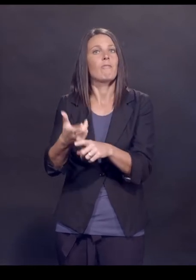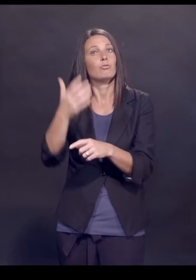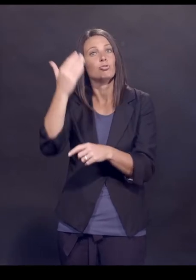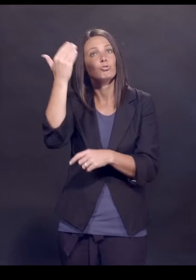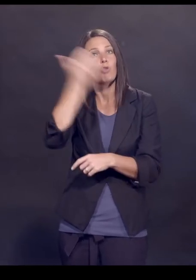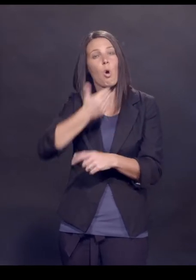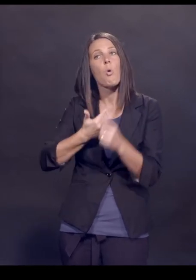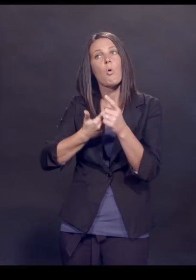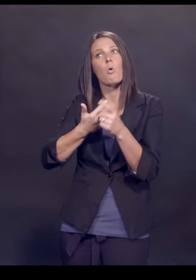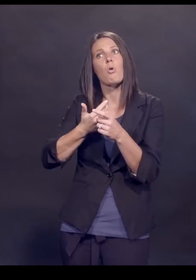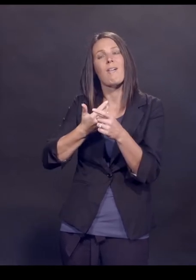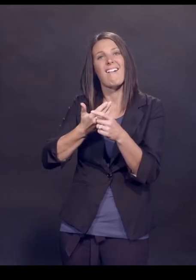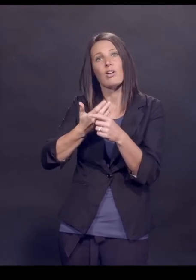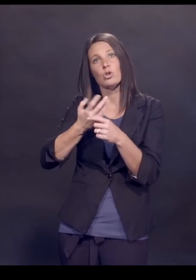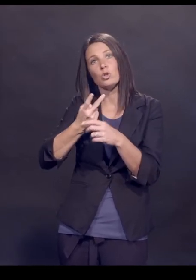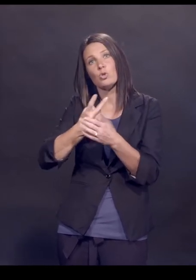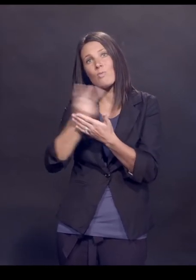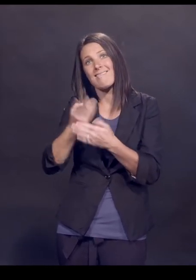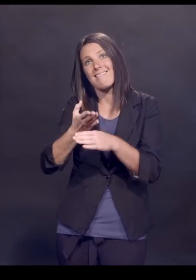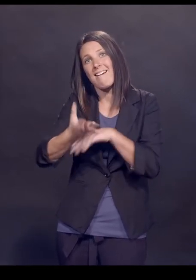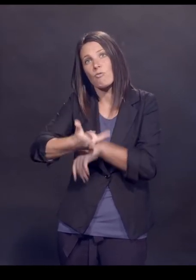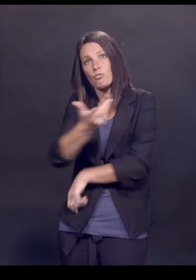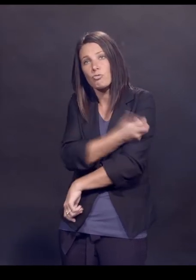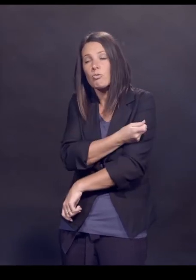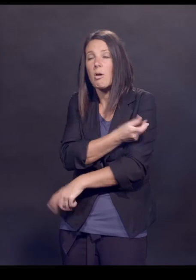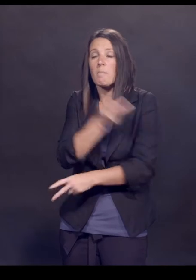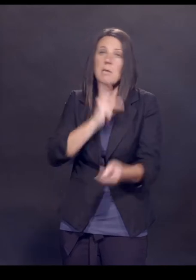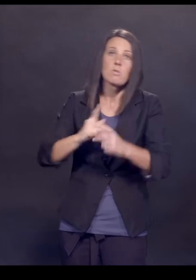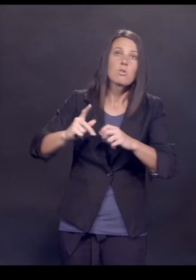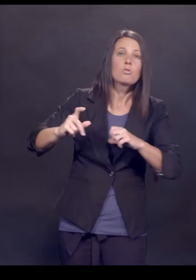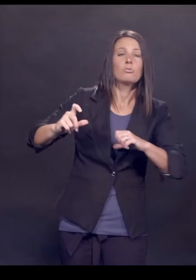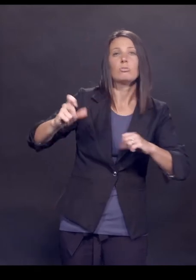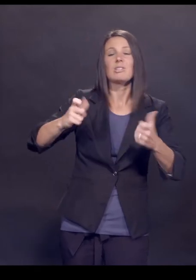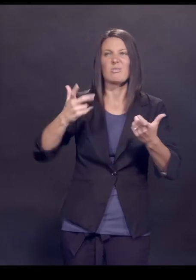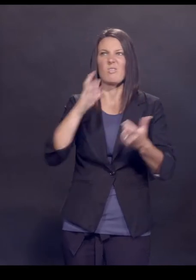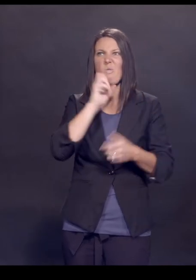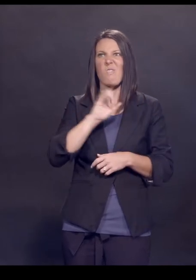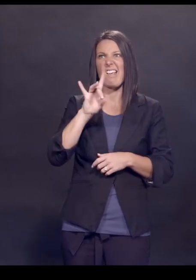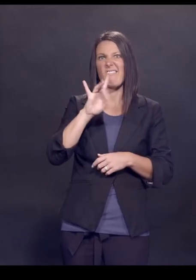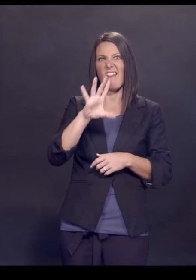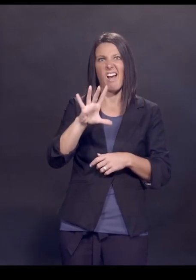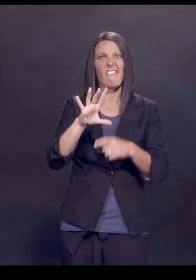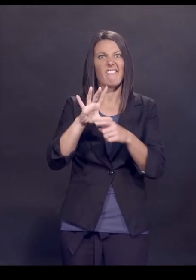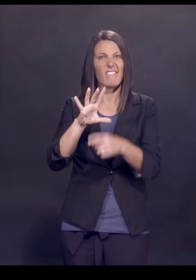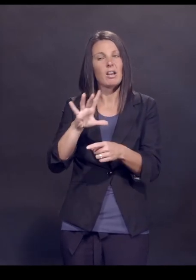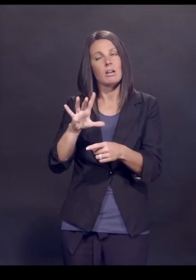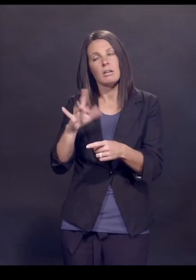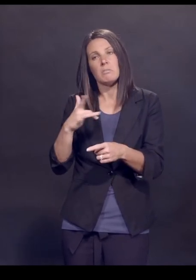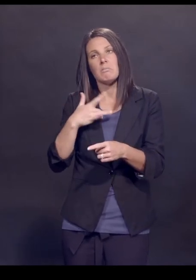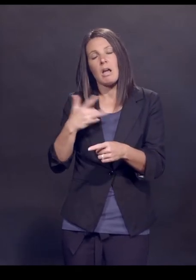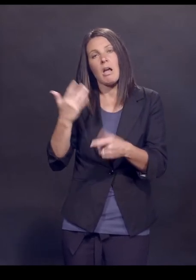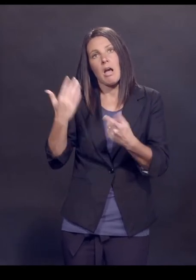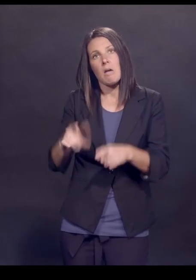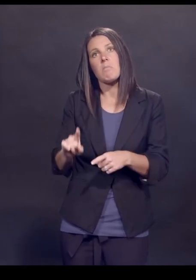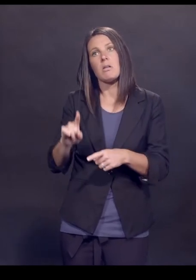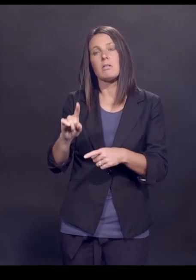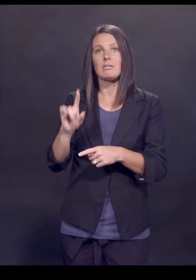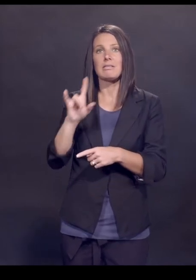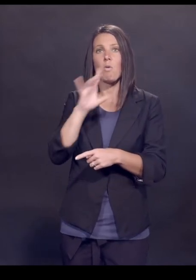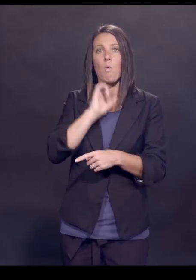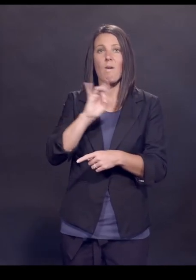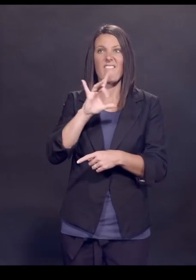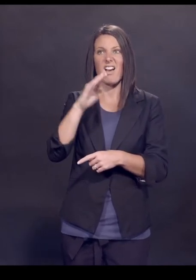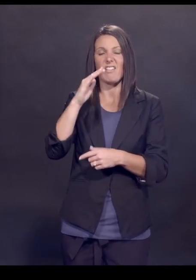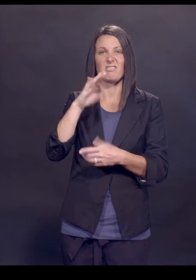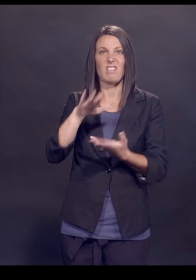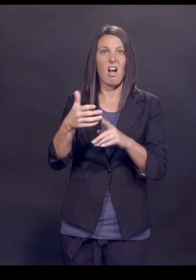two weeks of getting a vaccine, and a big deal was made of that. I mean, he was 85 years old. 85-year-olds occasionally die from strokes, and that's what happened to him.